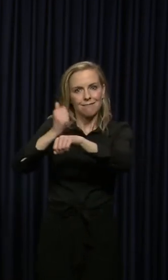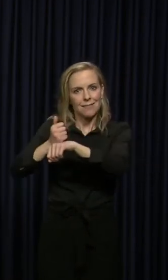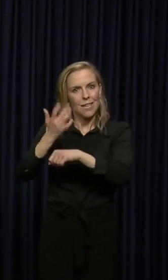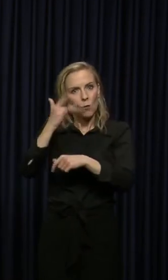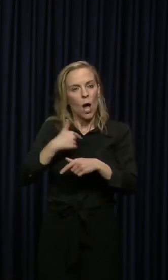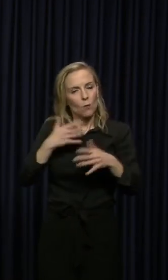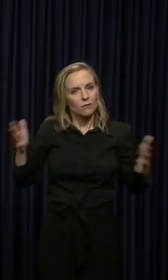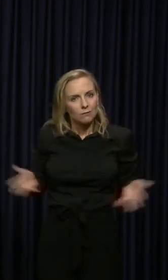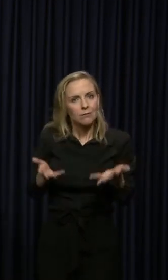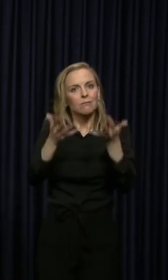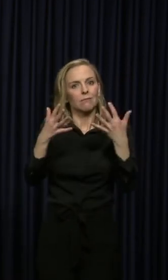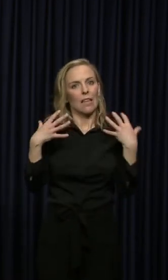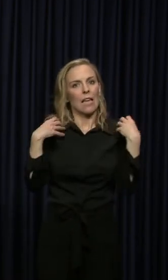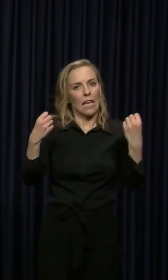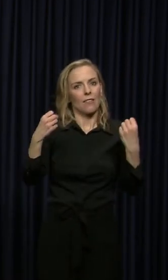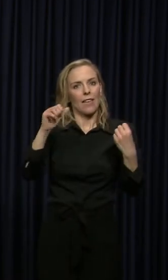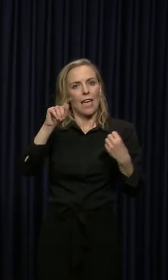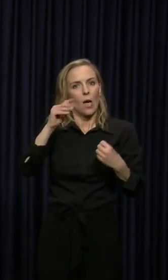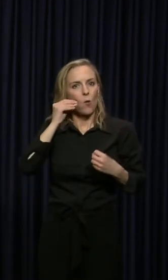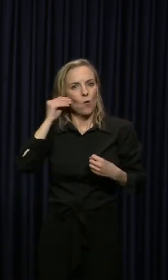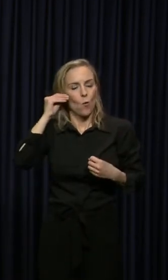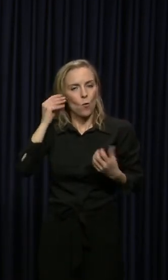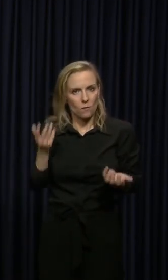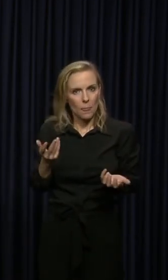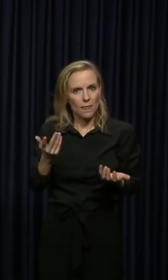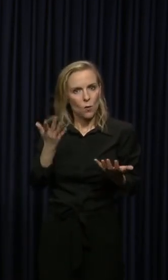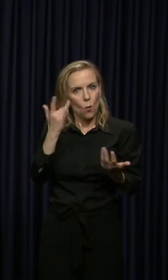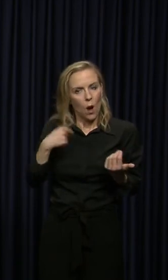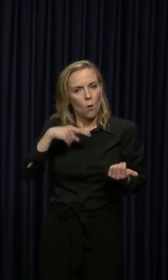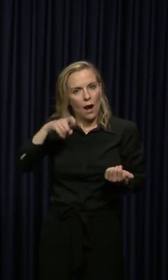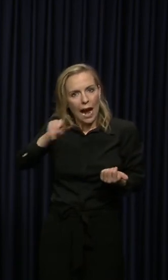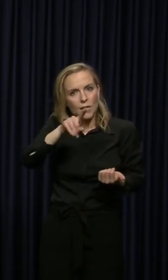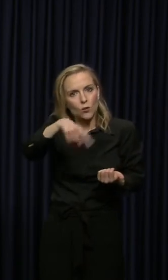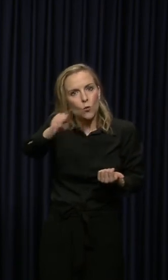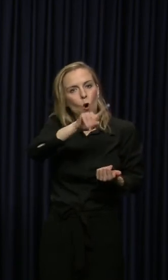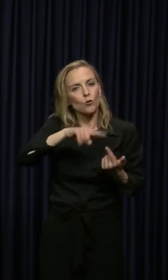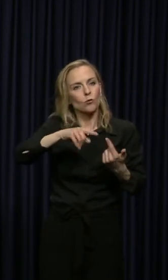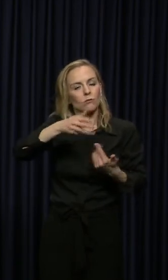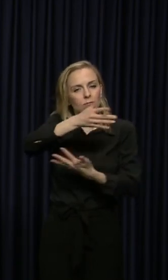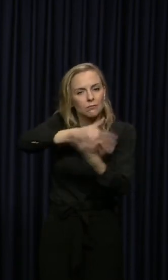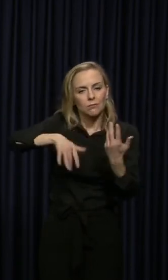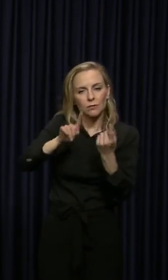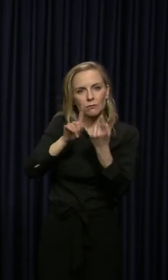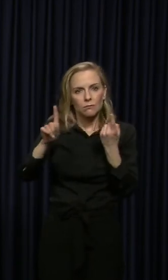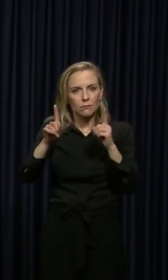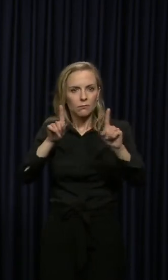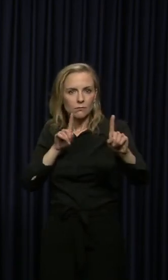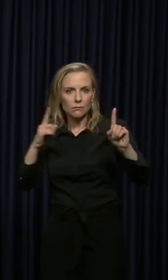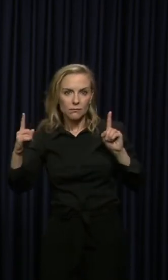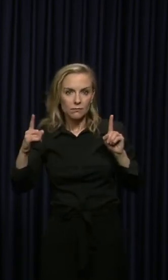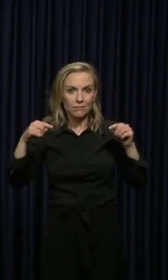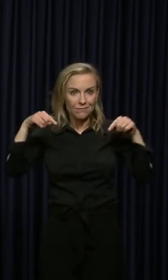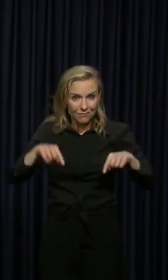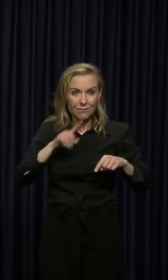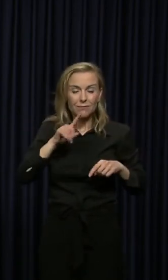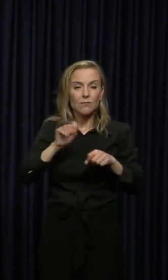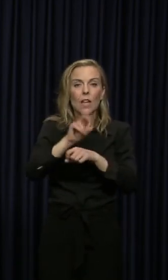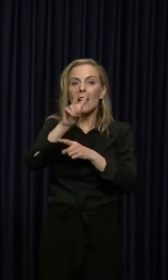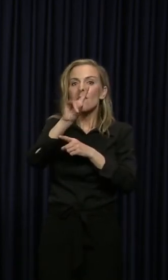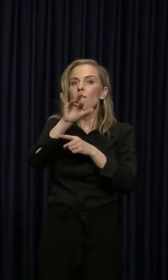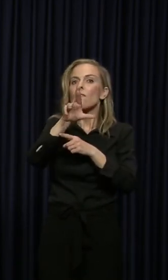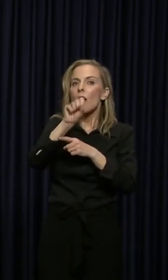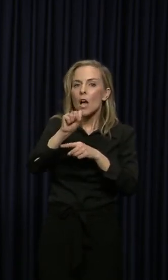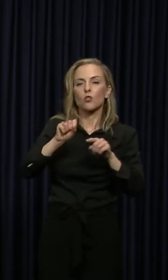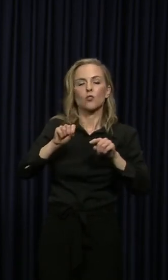have healthy at home. This is why we're asking you to engage in social distancing. Now this is a virus that